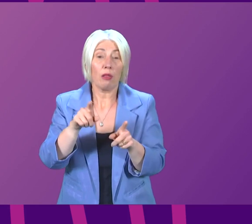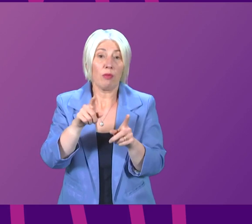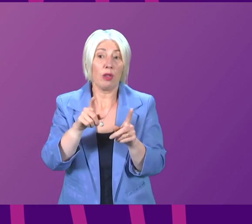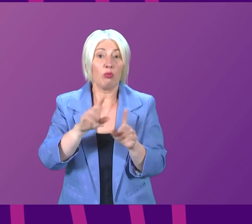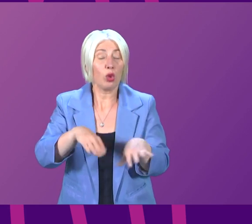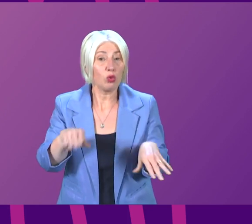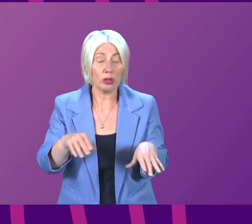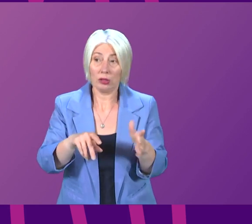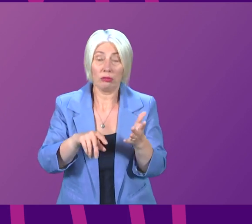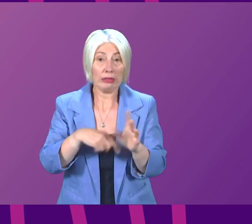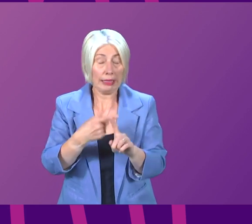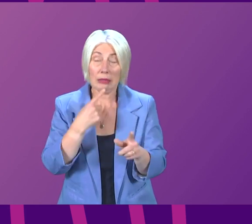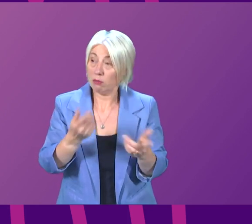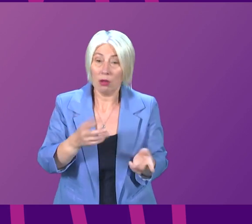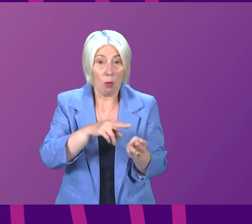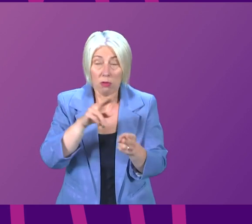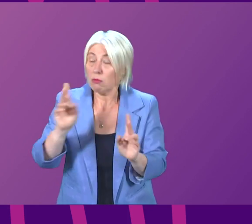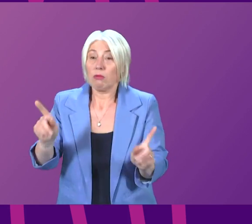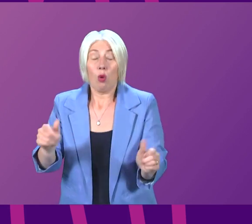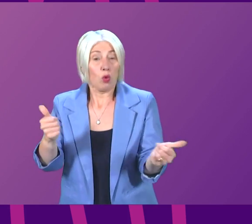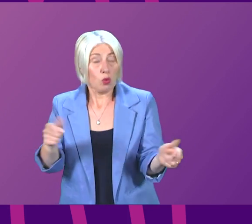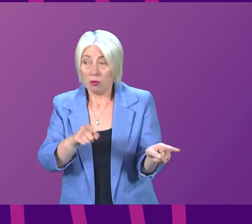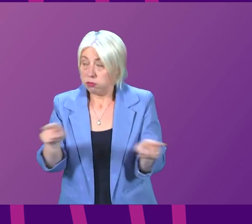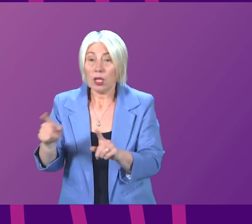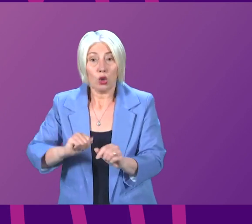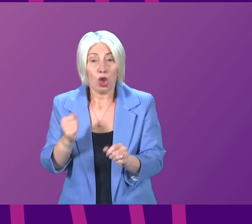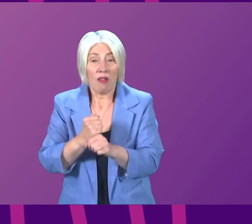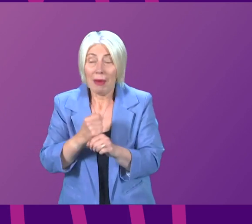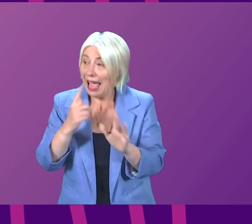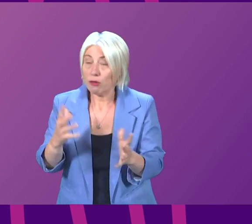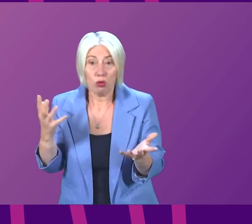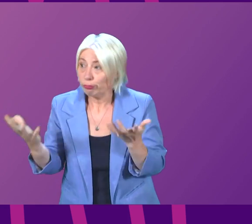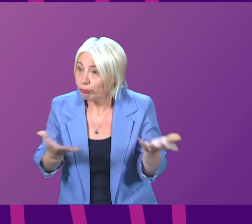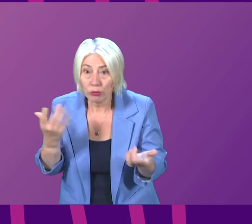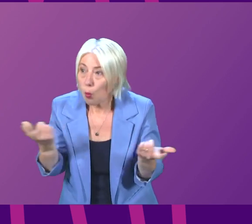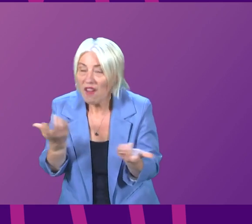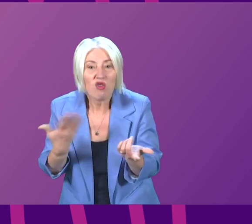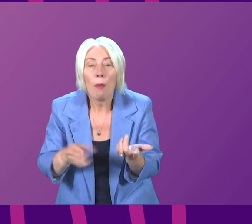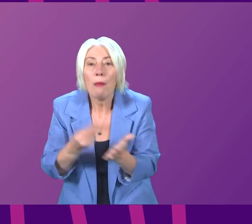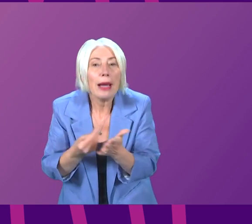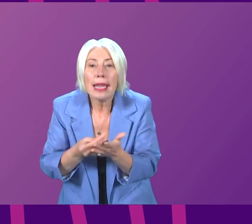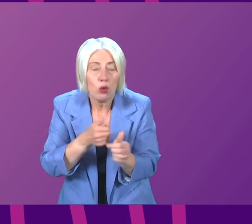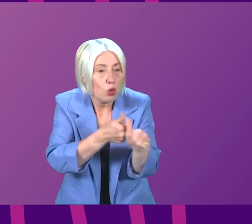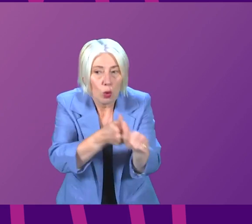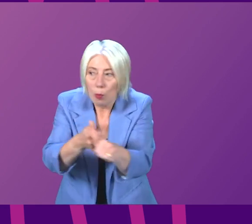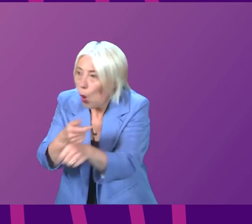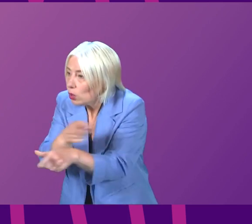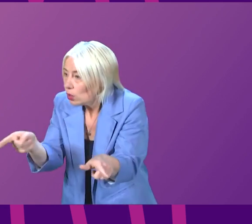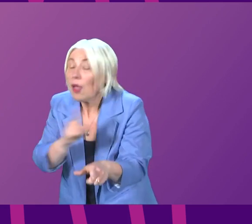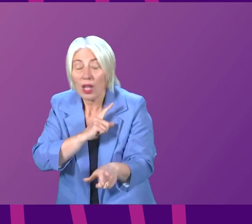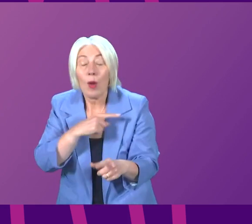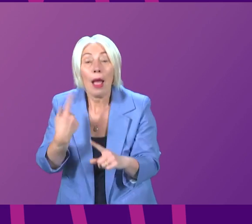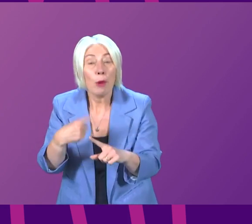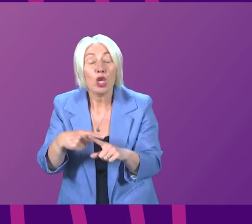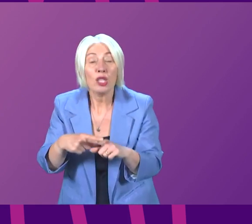small businesses going. Now, I know the First Minister will say that the Scottish Government has to find the money. That is why I welcome an emergency